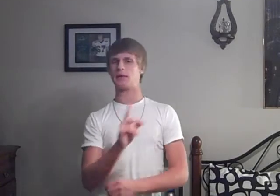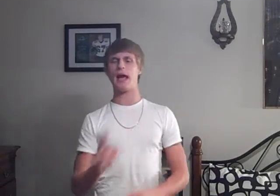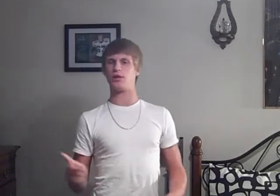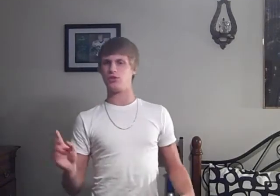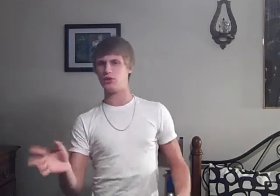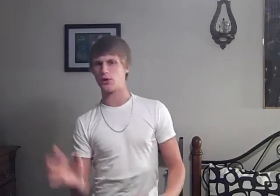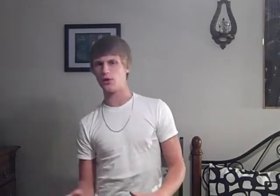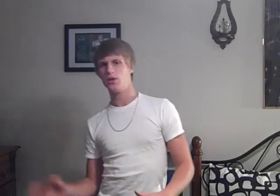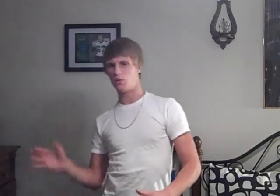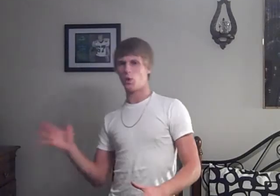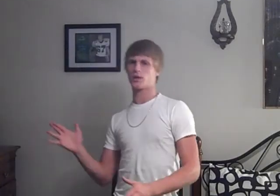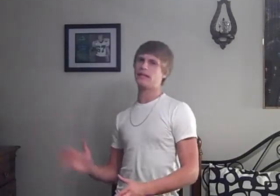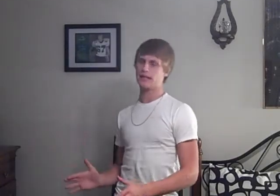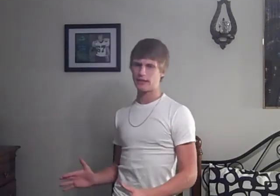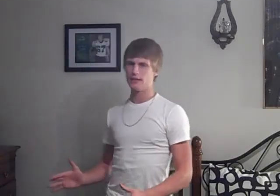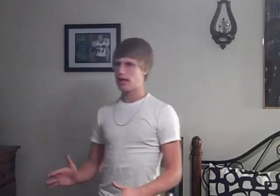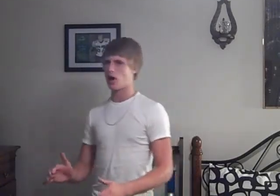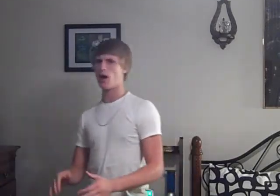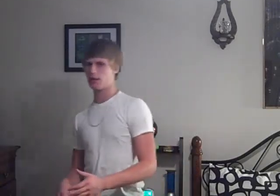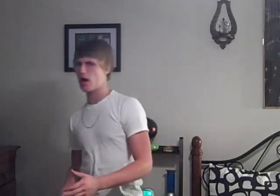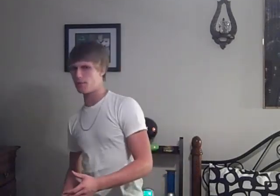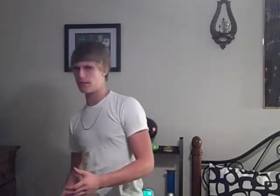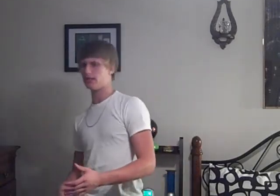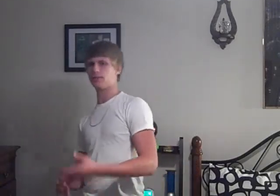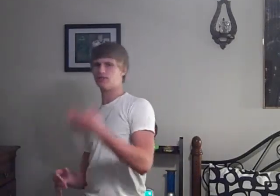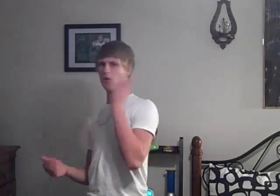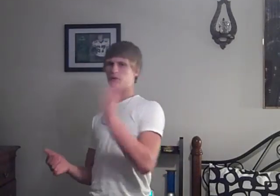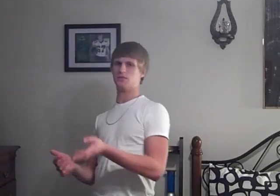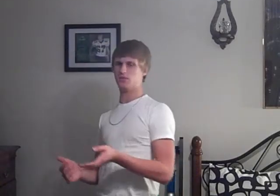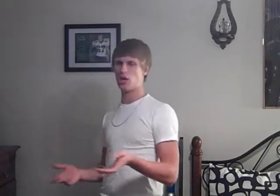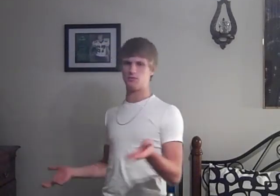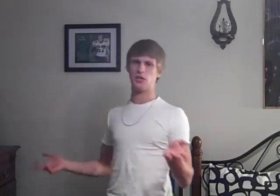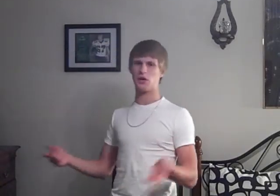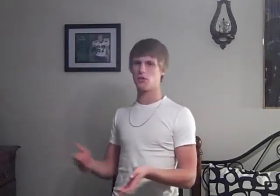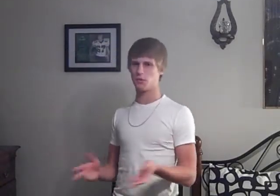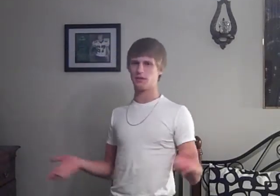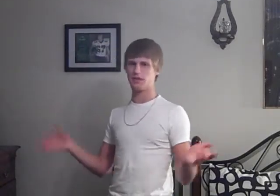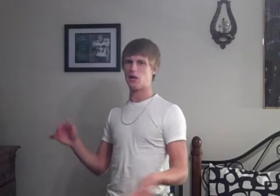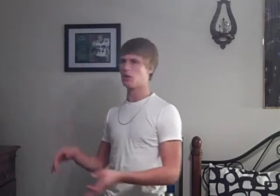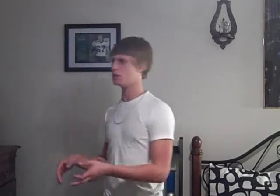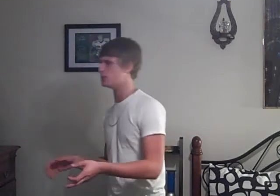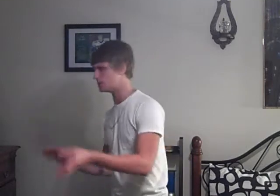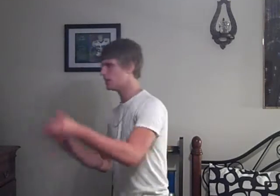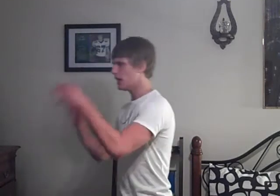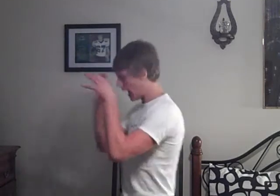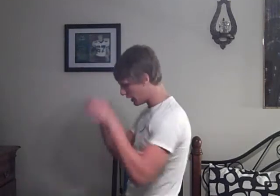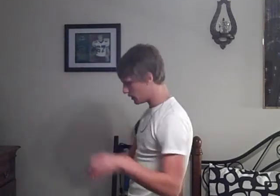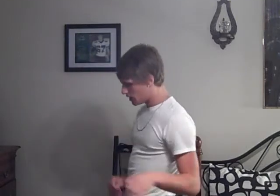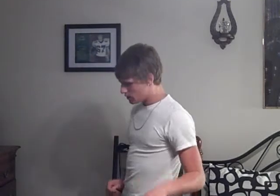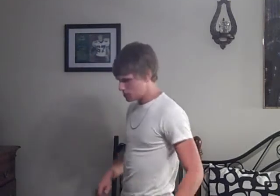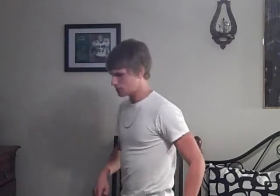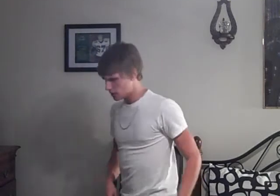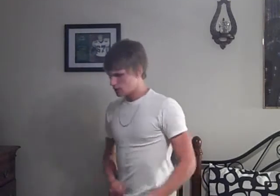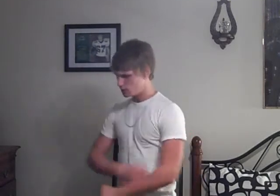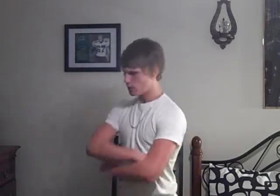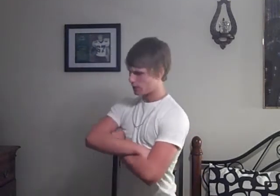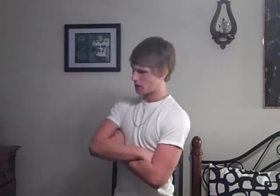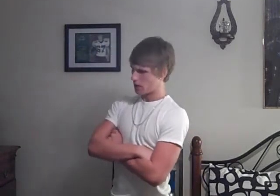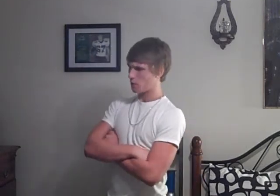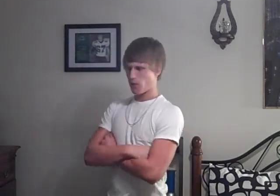cashier Working At Hobby Lobby Because no one shops there Other than gay relatives And you're just Chilling there With